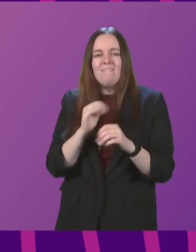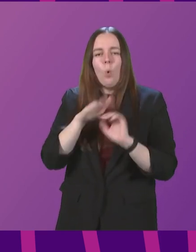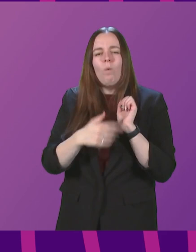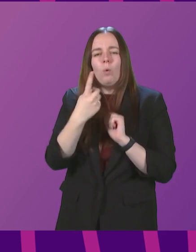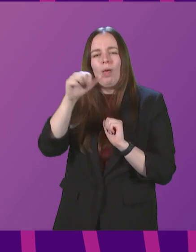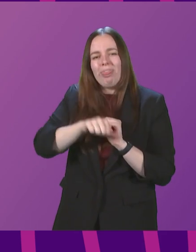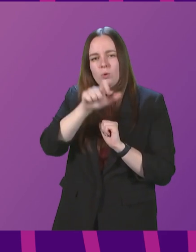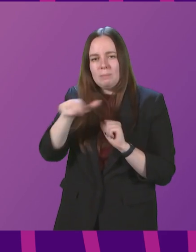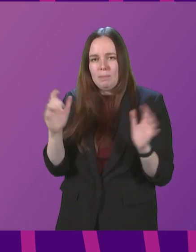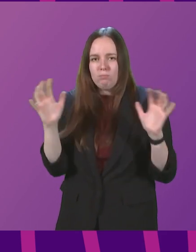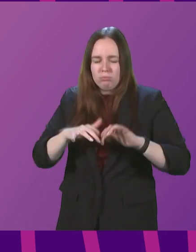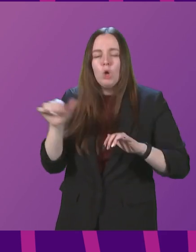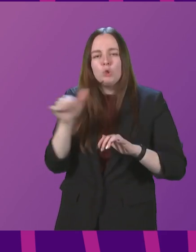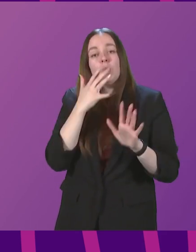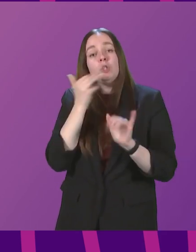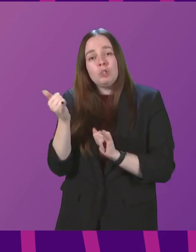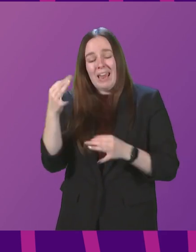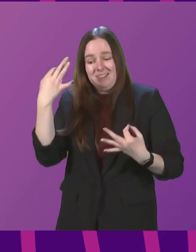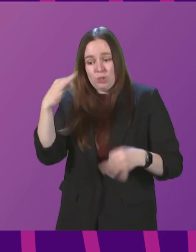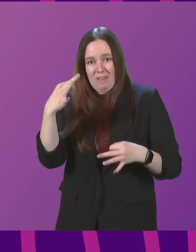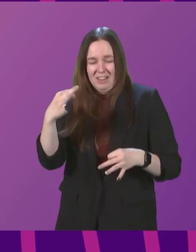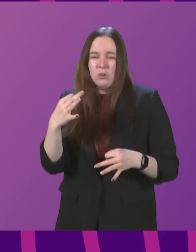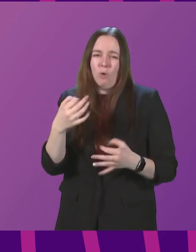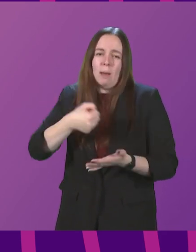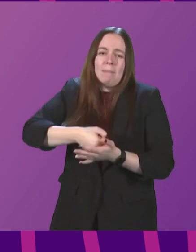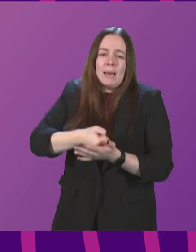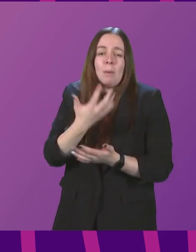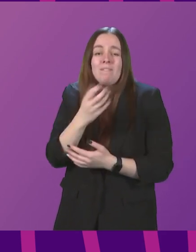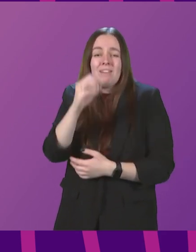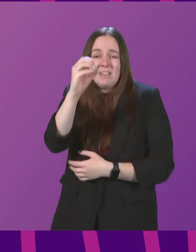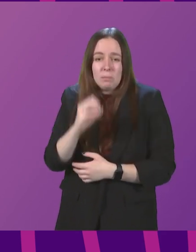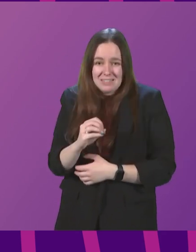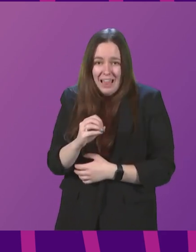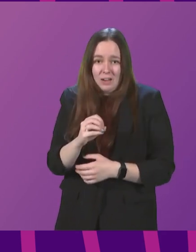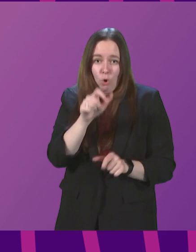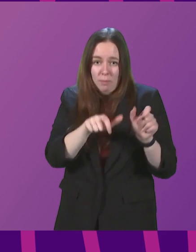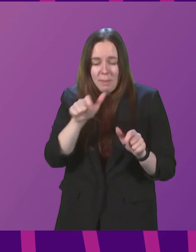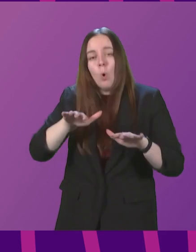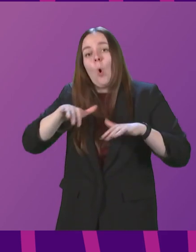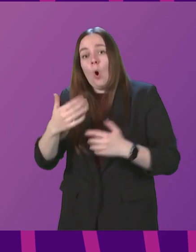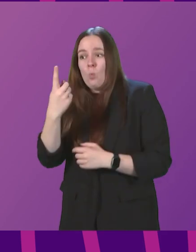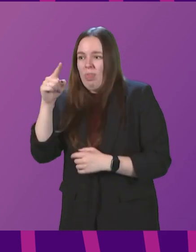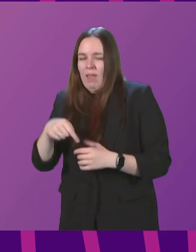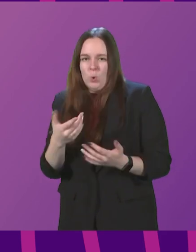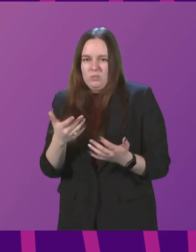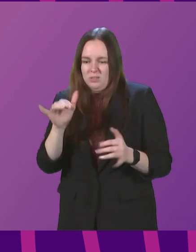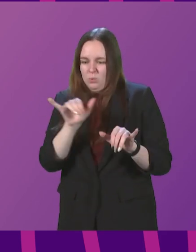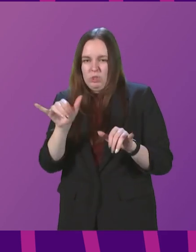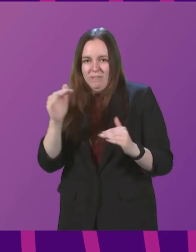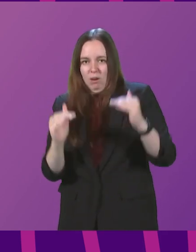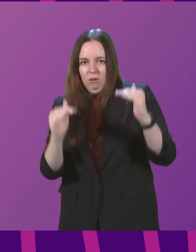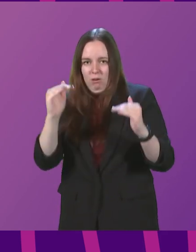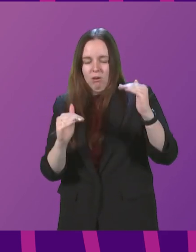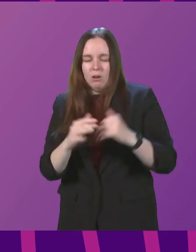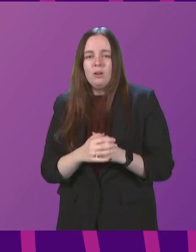in attendance should check the certification status of at least 50 per cent of attendees or 1,000 people, whichever is higher. I indicated